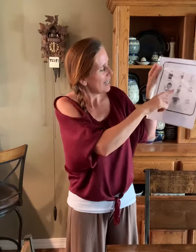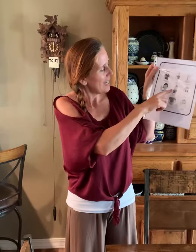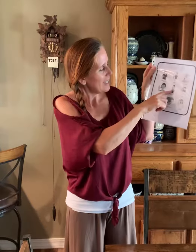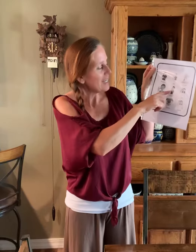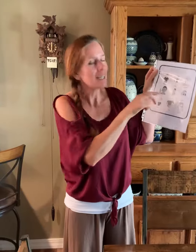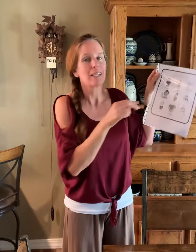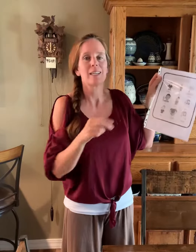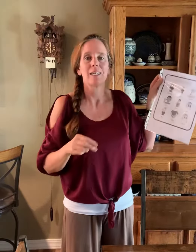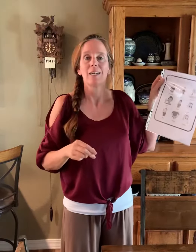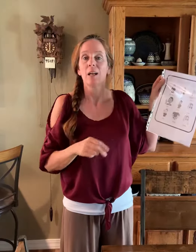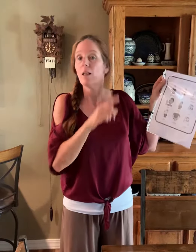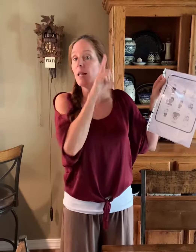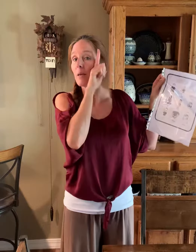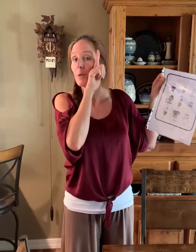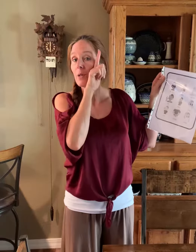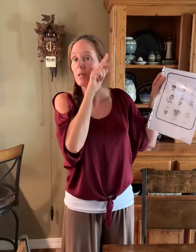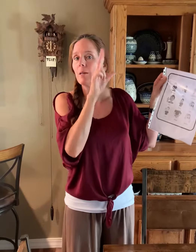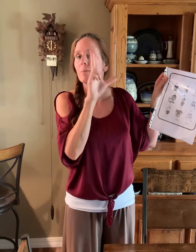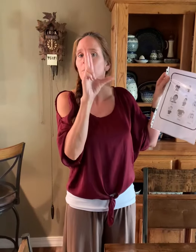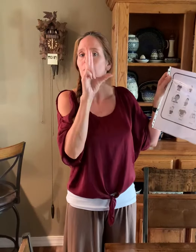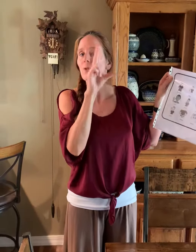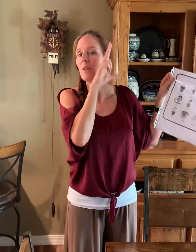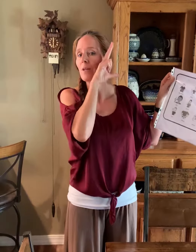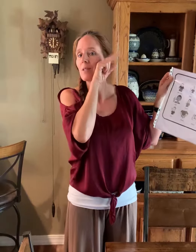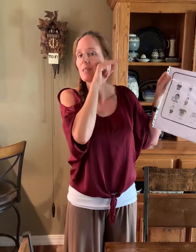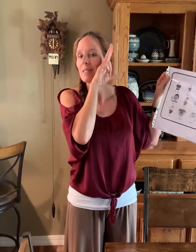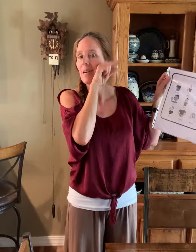Duck. A lot like bird, but with two fingers. Duck.